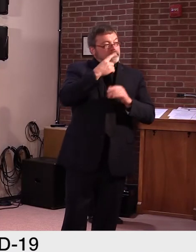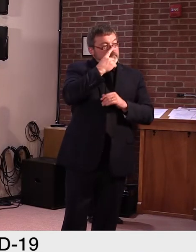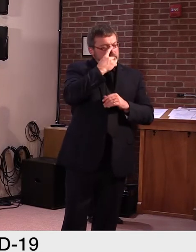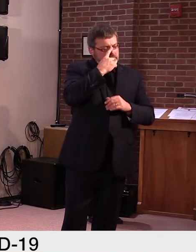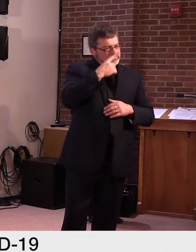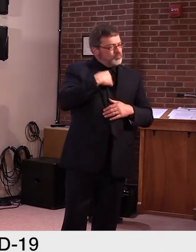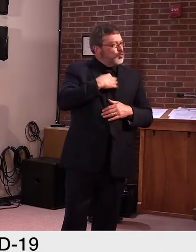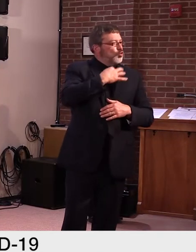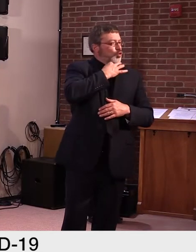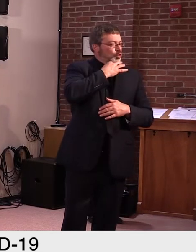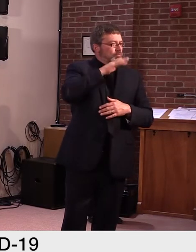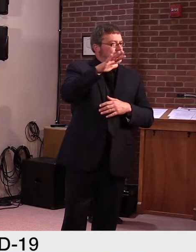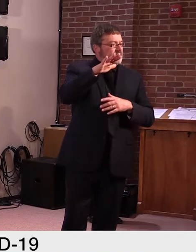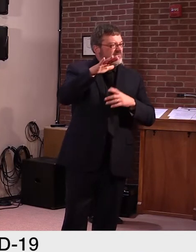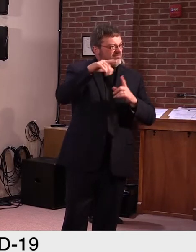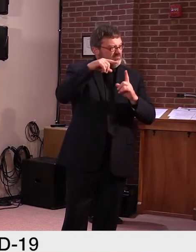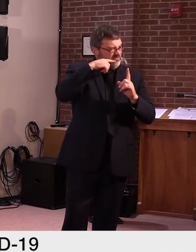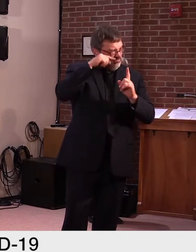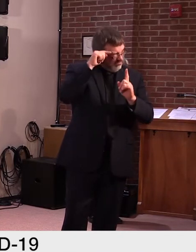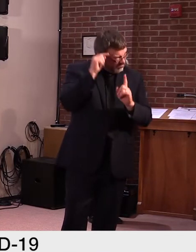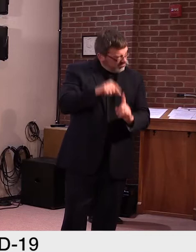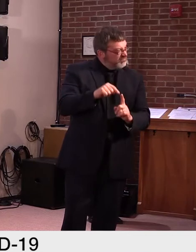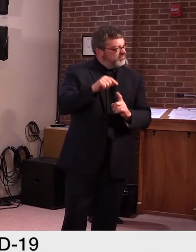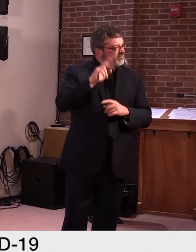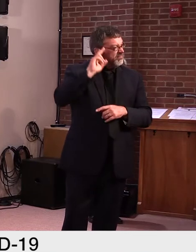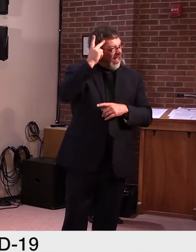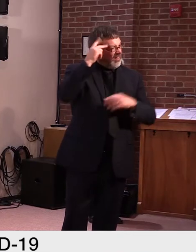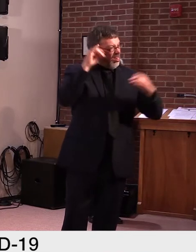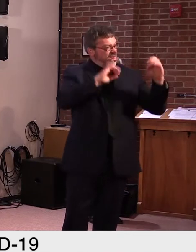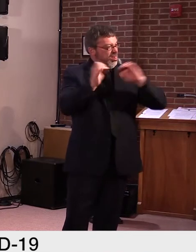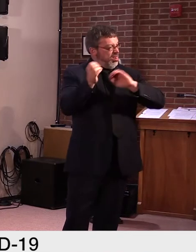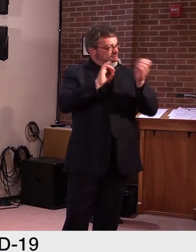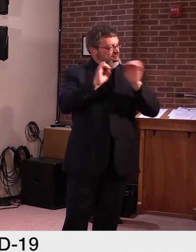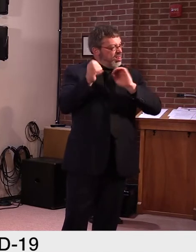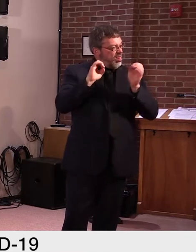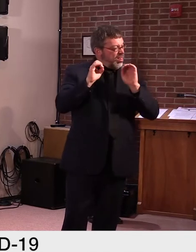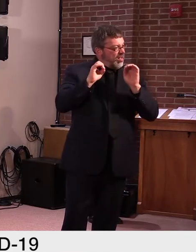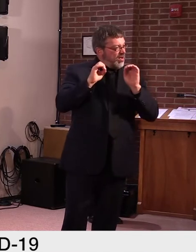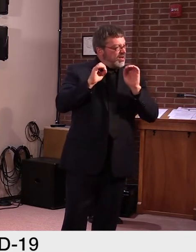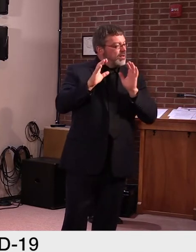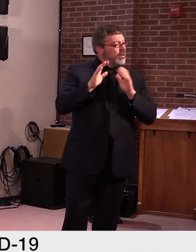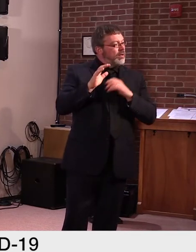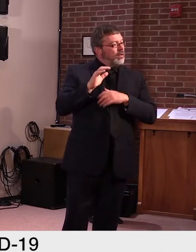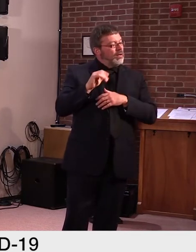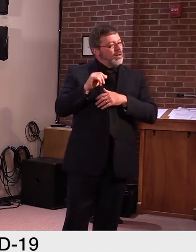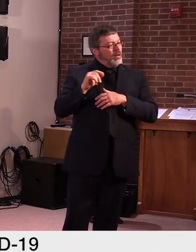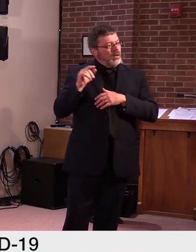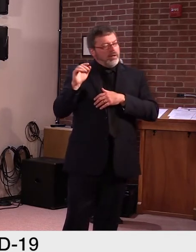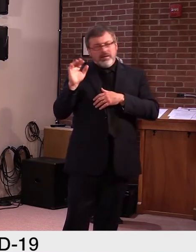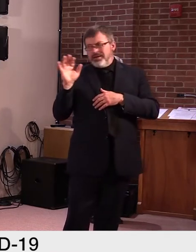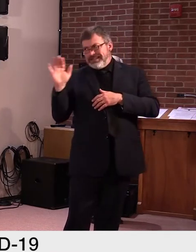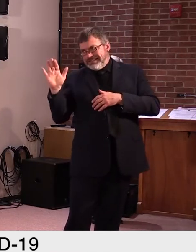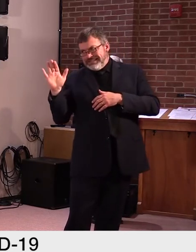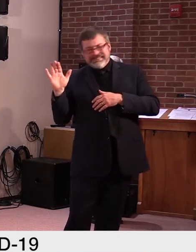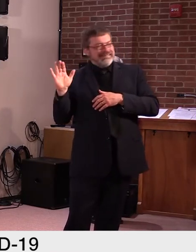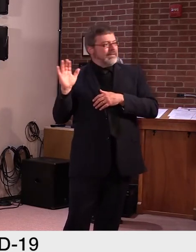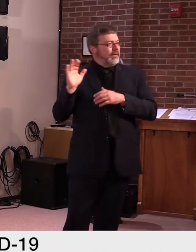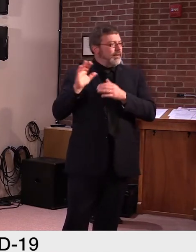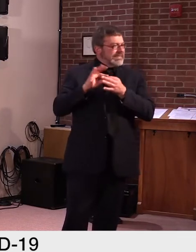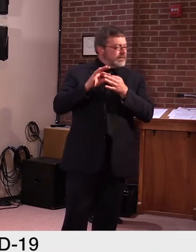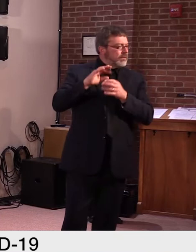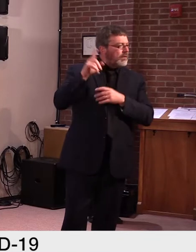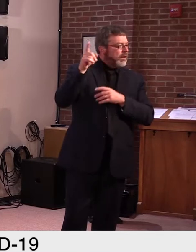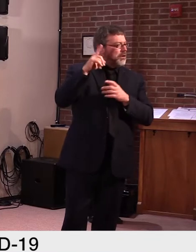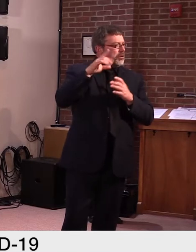about, you know, Democratic House and Senate, uh, the Attorney General came out with a letter saying that,